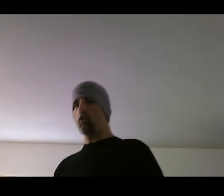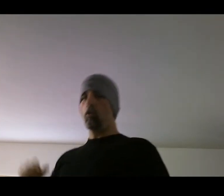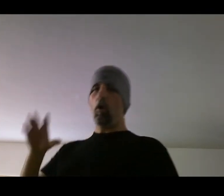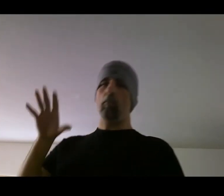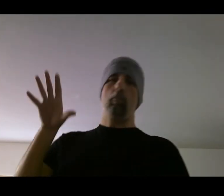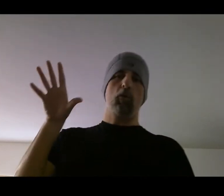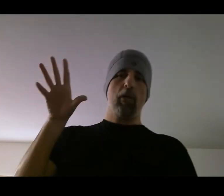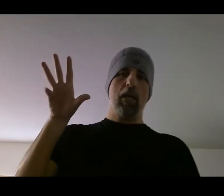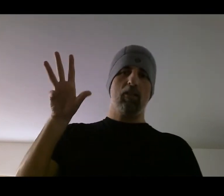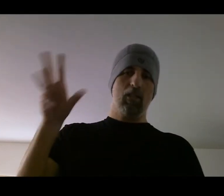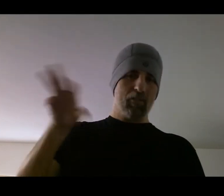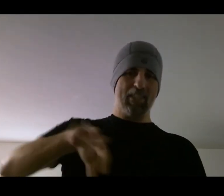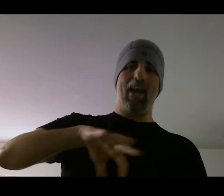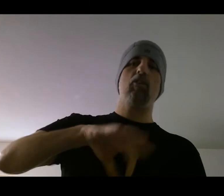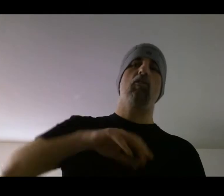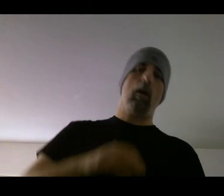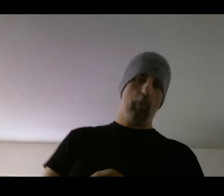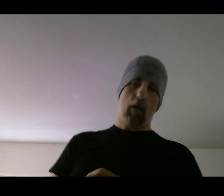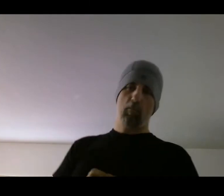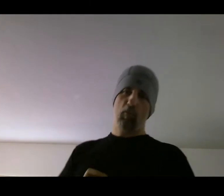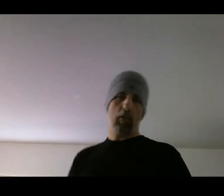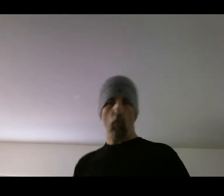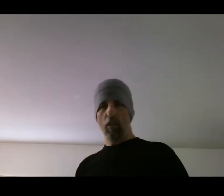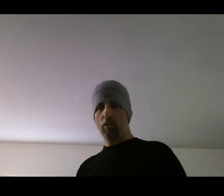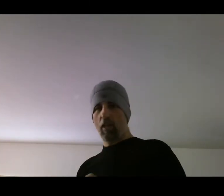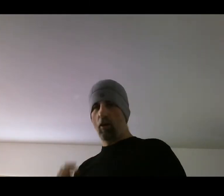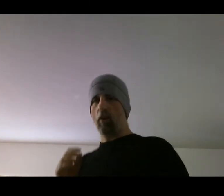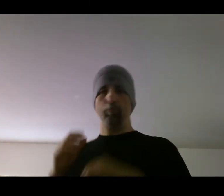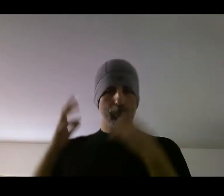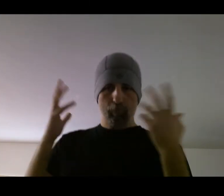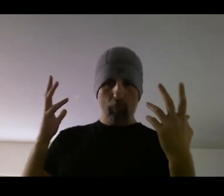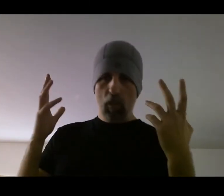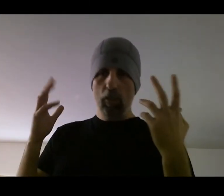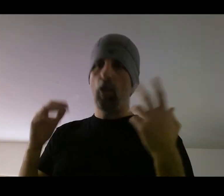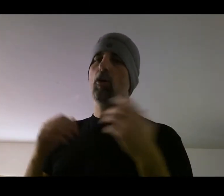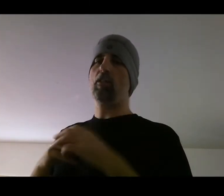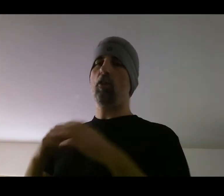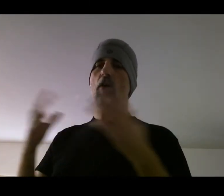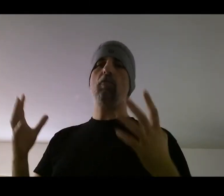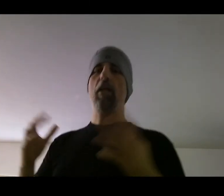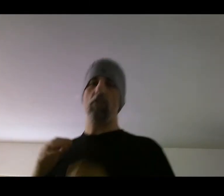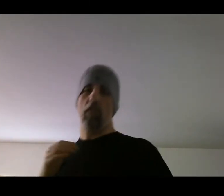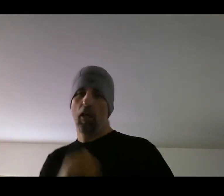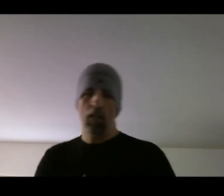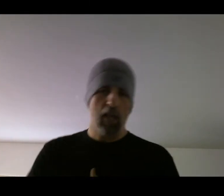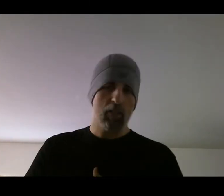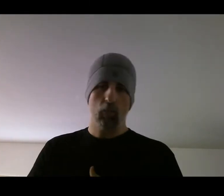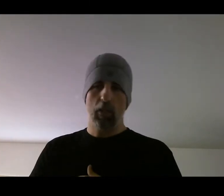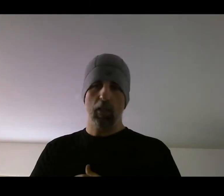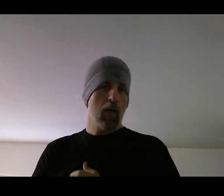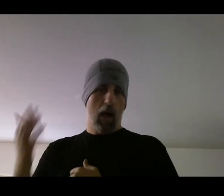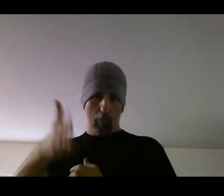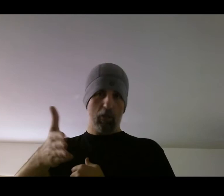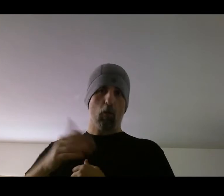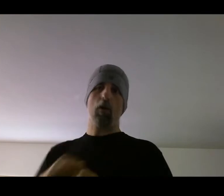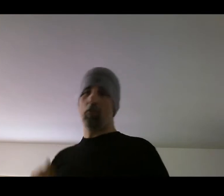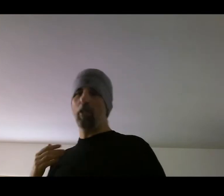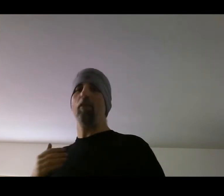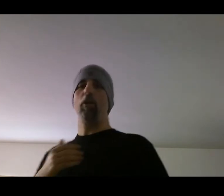going to want to create different styles of upper body movement. Ones that are, you know, because there are fighters that like to really, I'm going to go off screen here when I